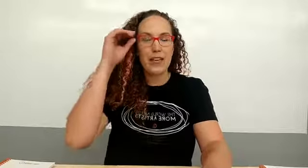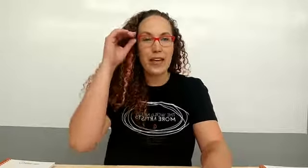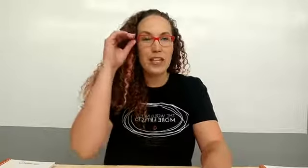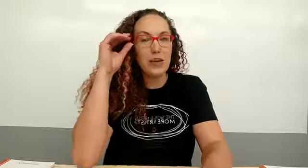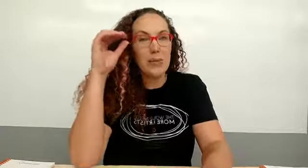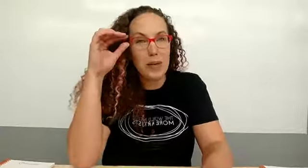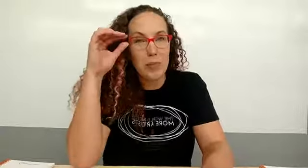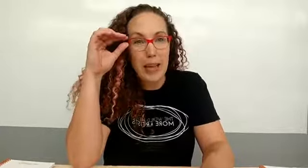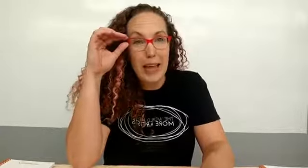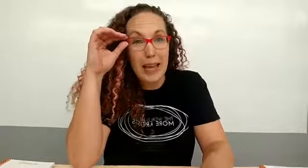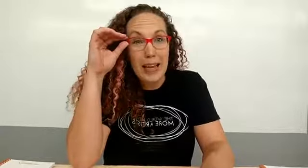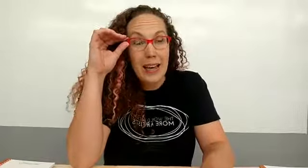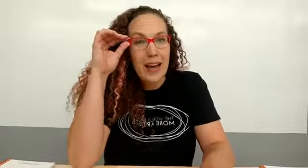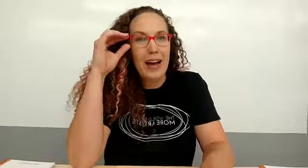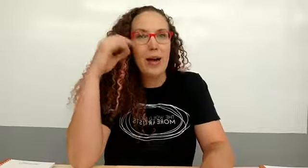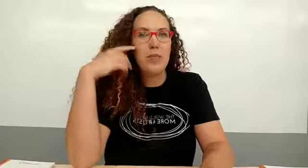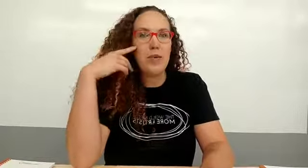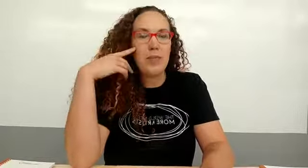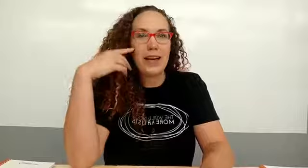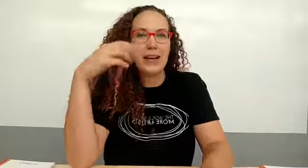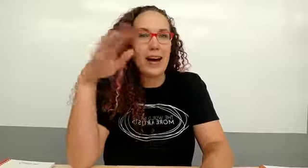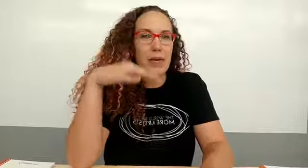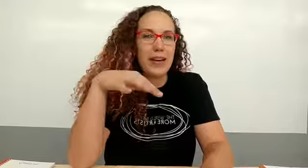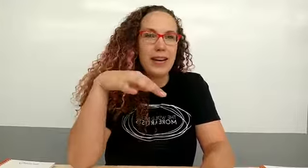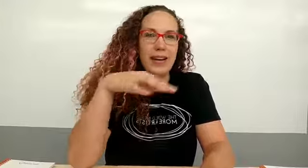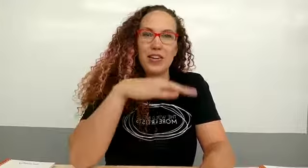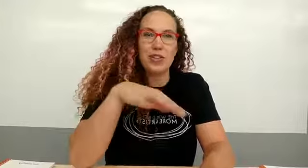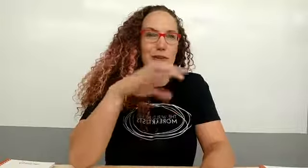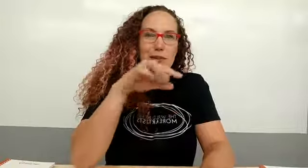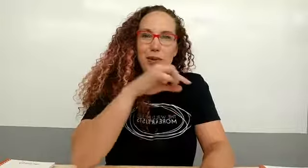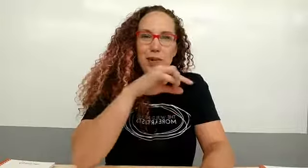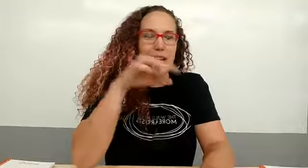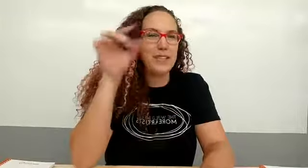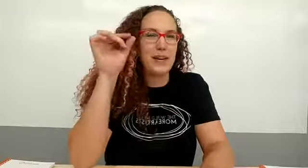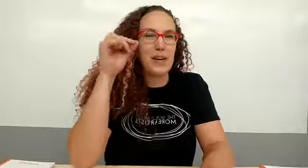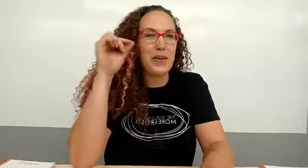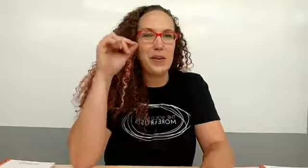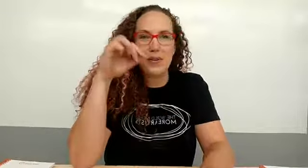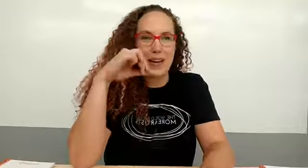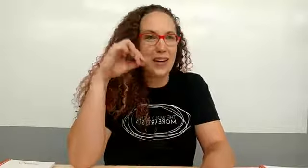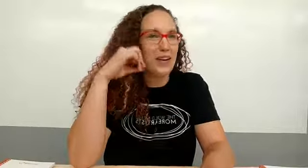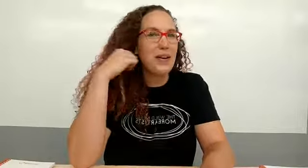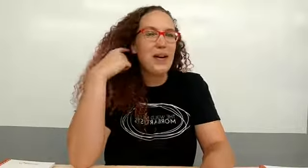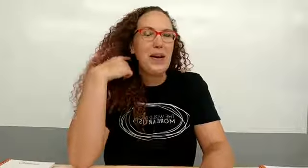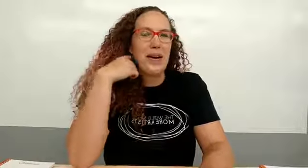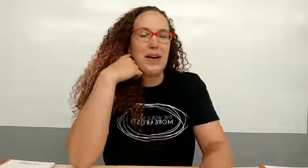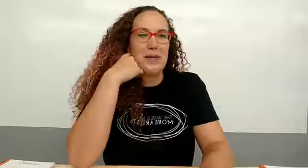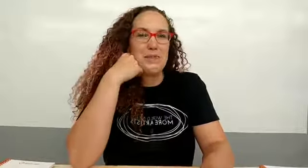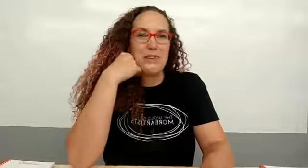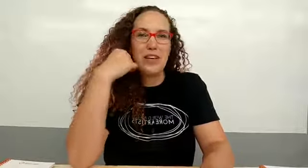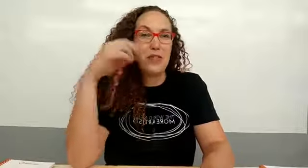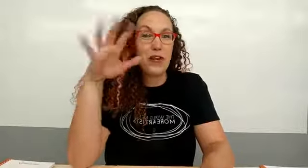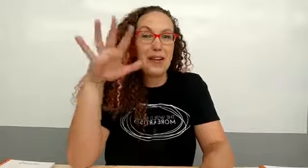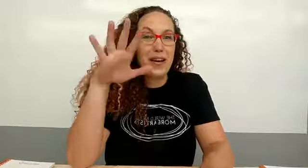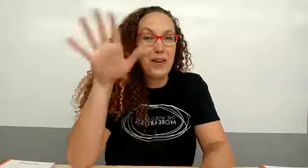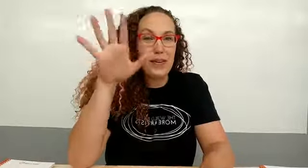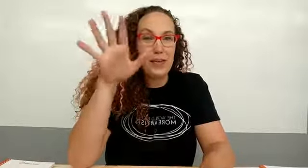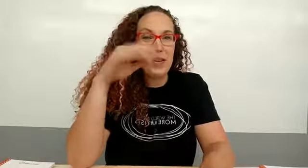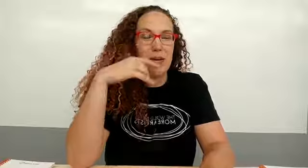you're catching the replay um you can make a comment in here just write replay so I know that you are here um if you're here now and you want to give me